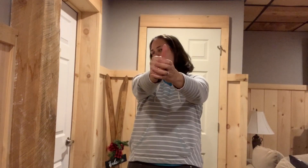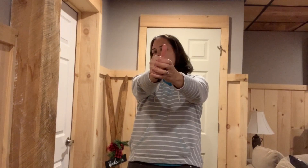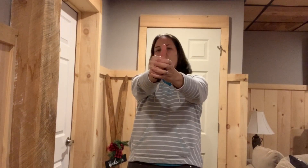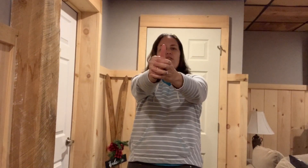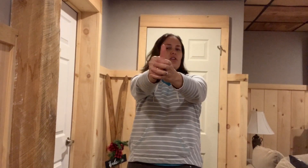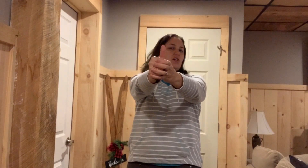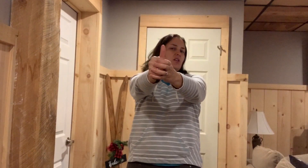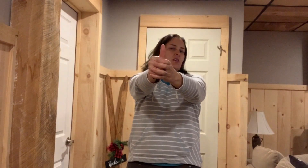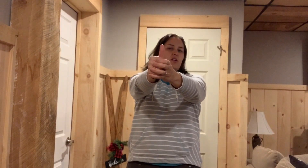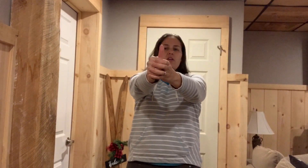together.